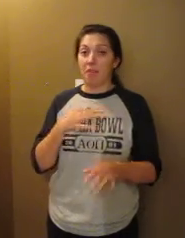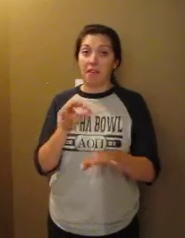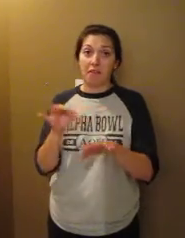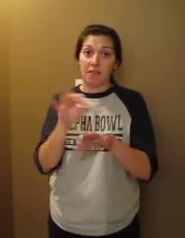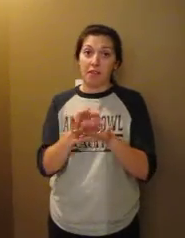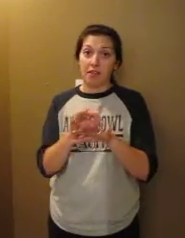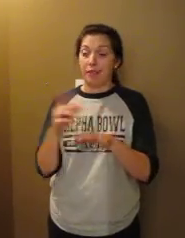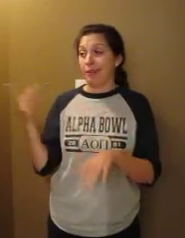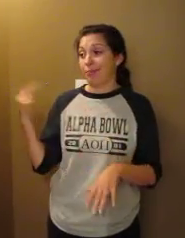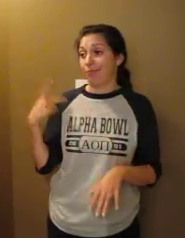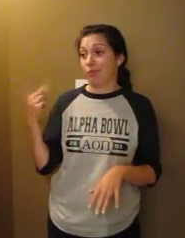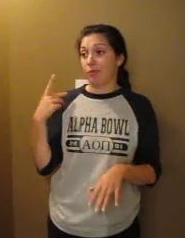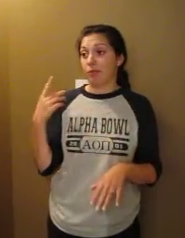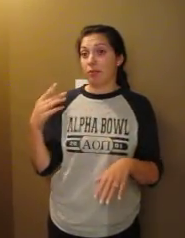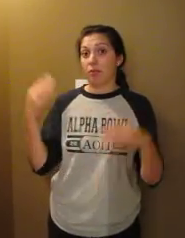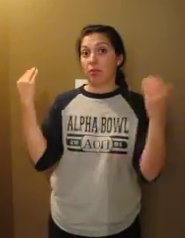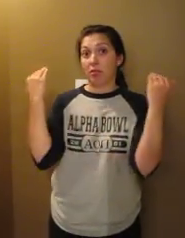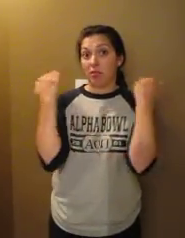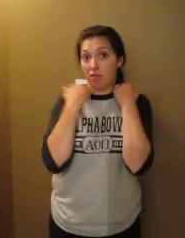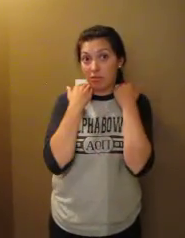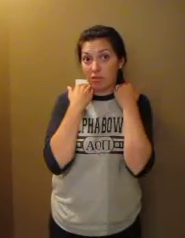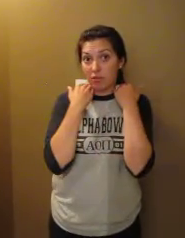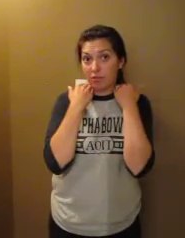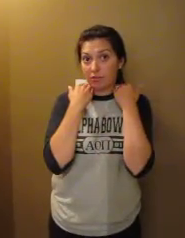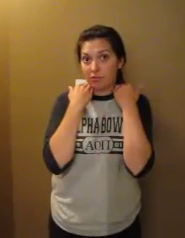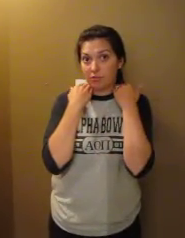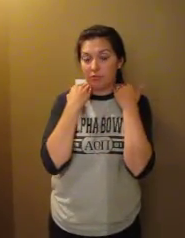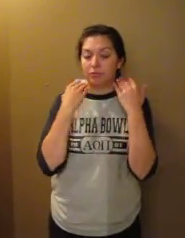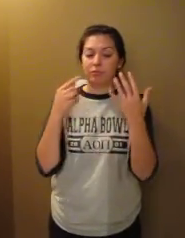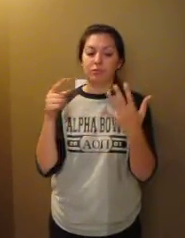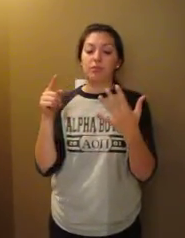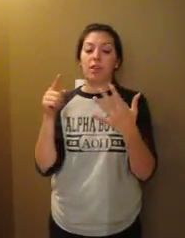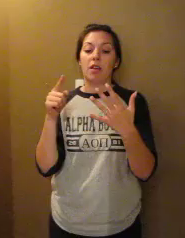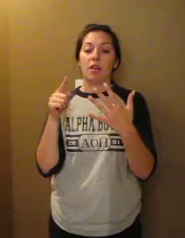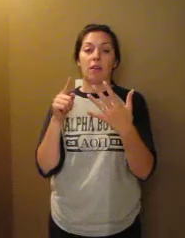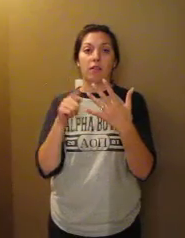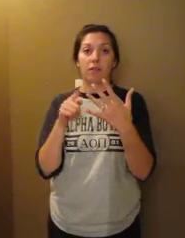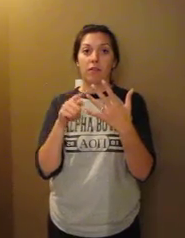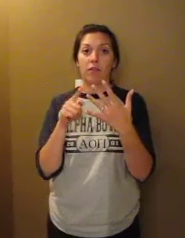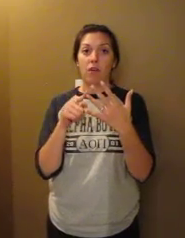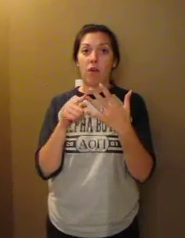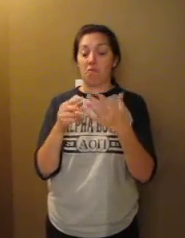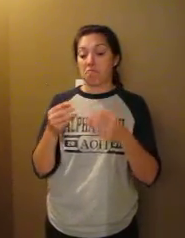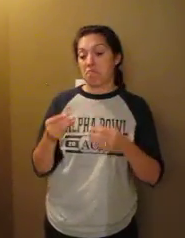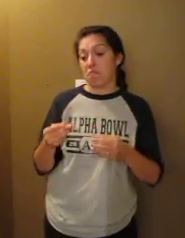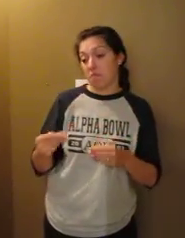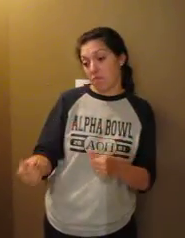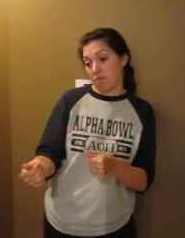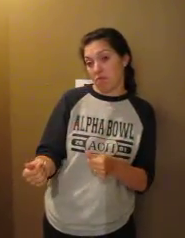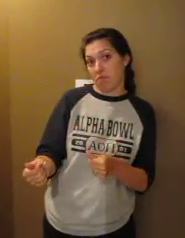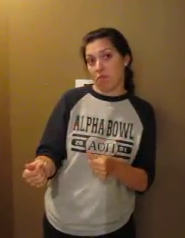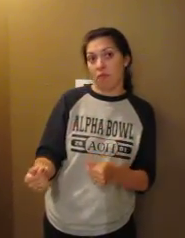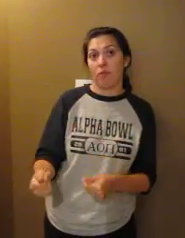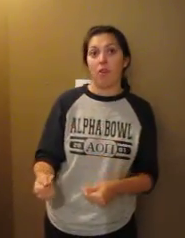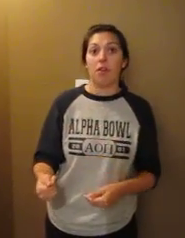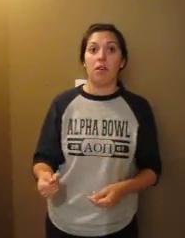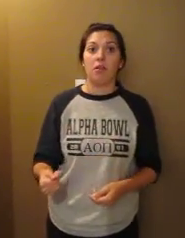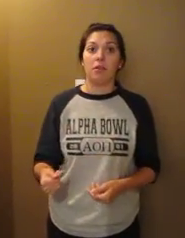You know, there's also the second round of the playoff procedure as well, and the fact that they might have a great